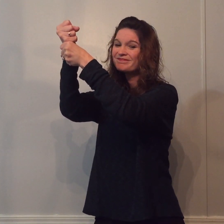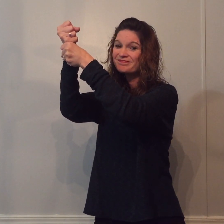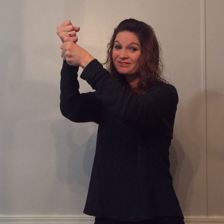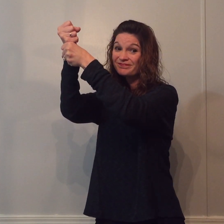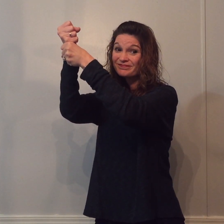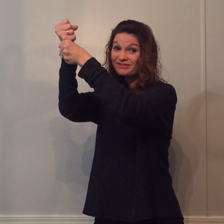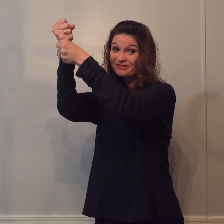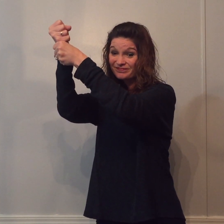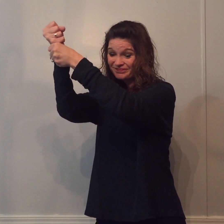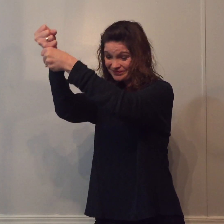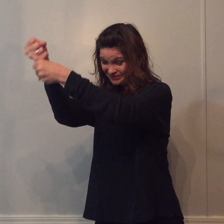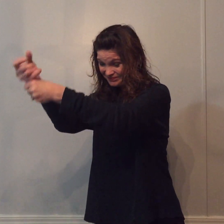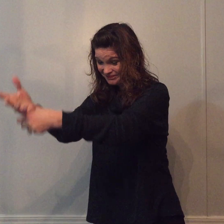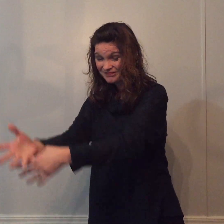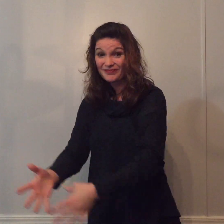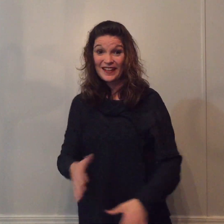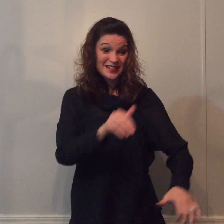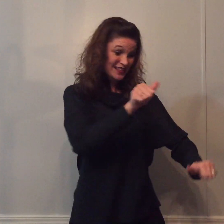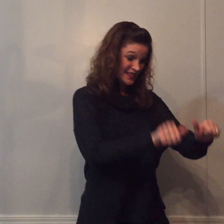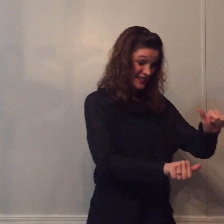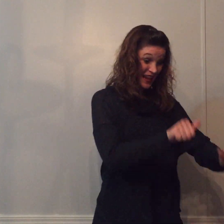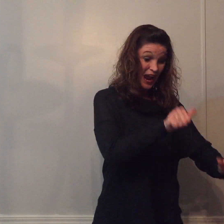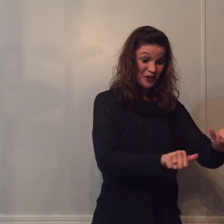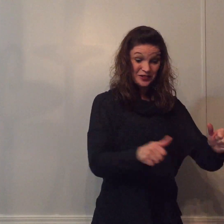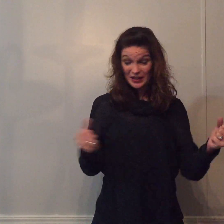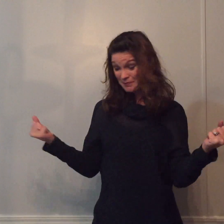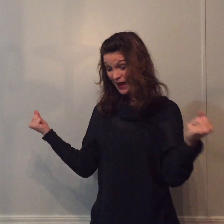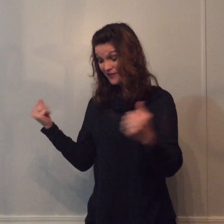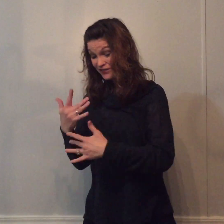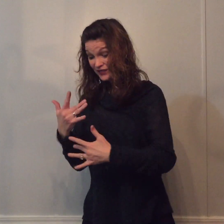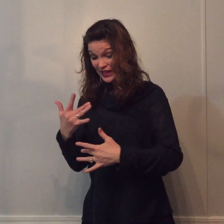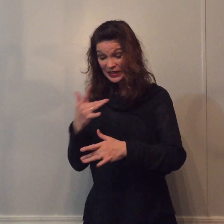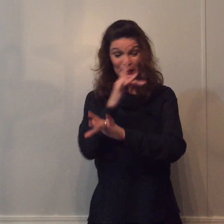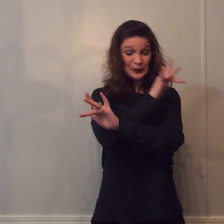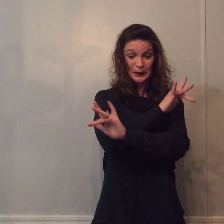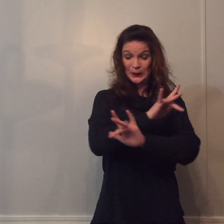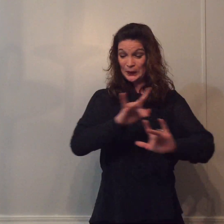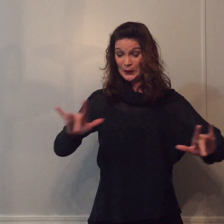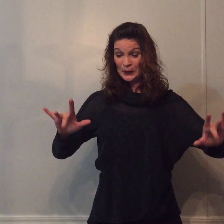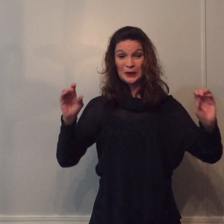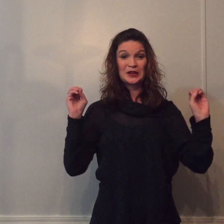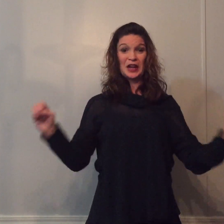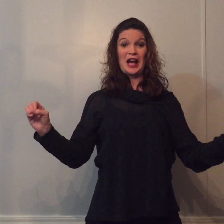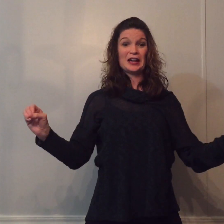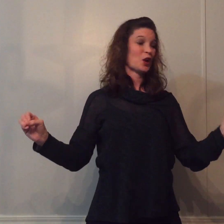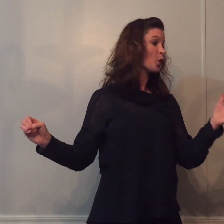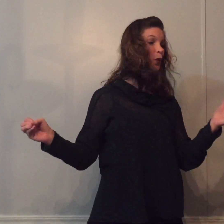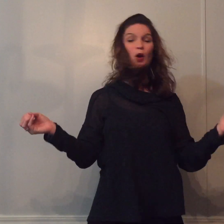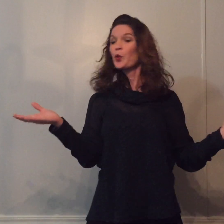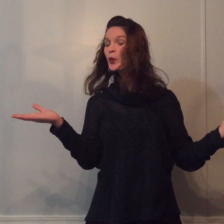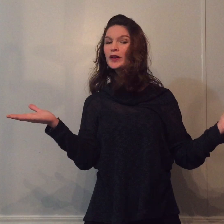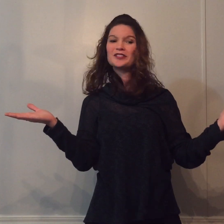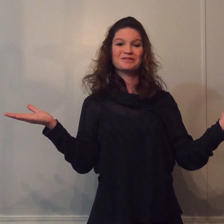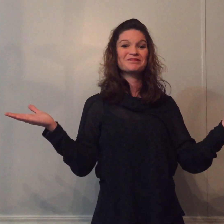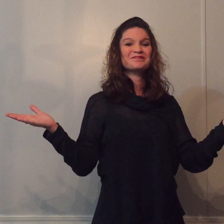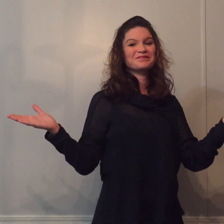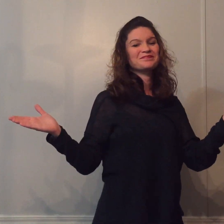use my doubt and my fear. And